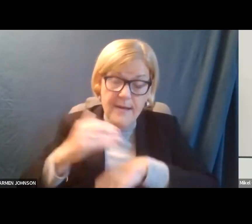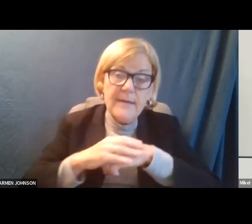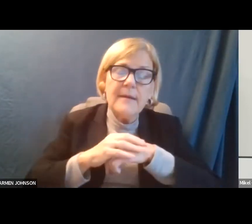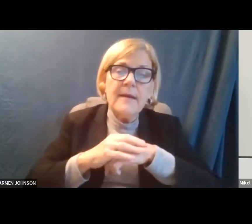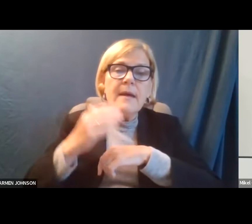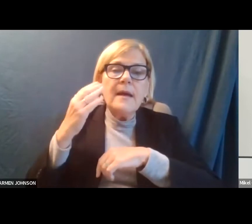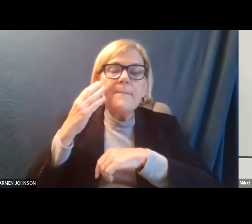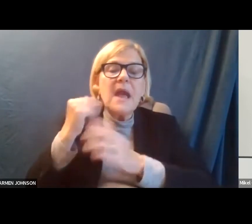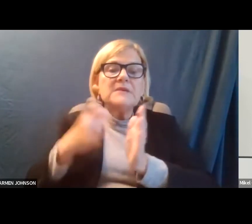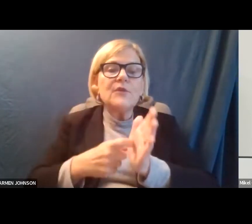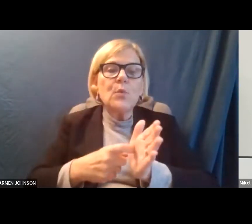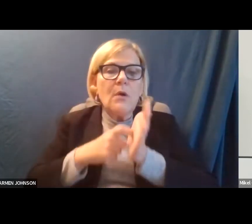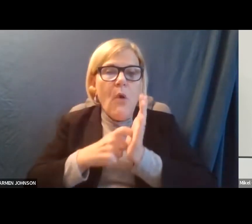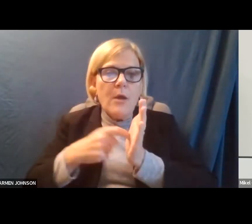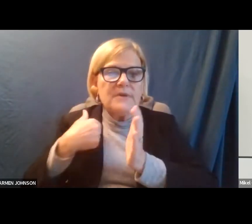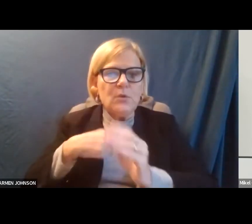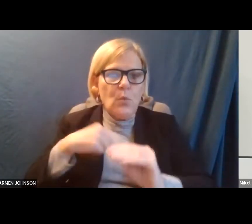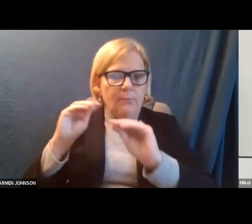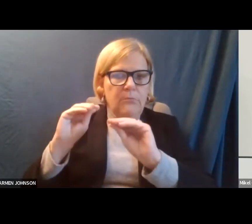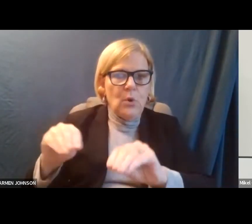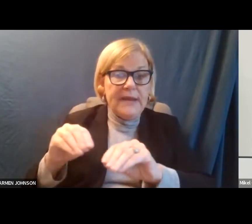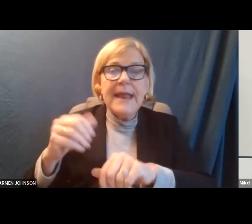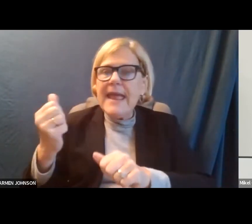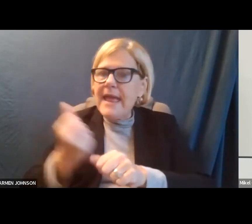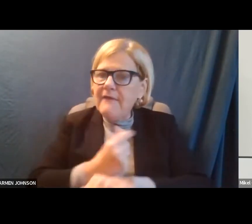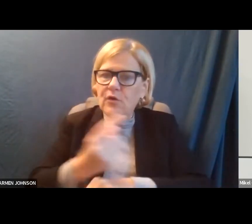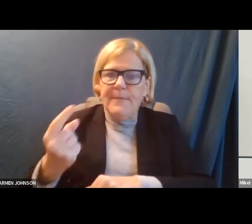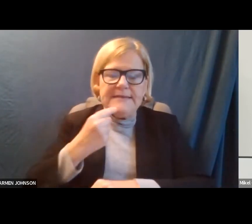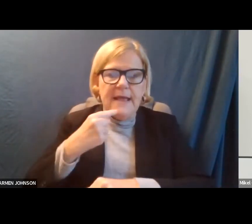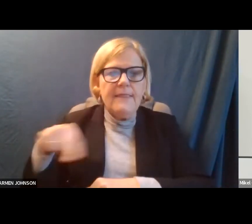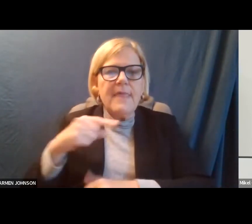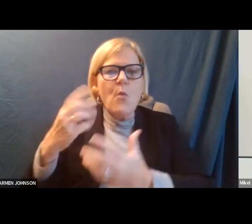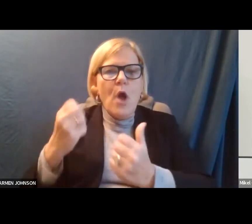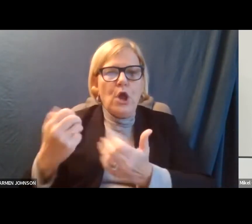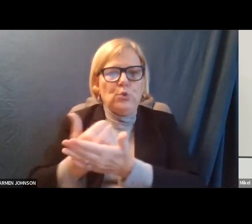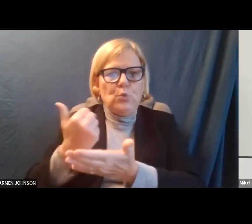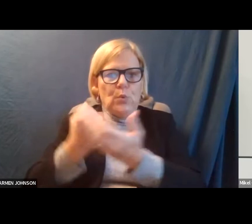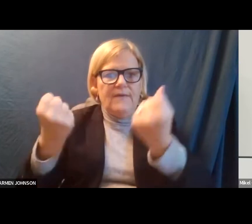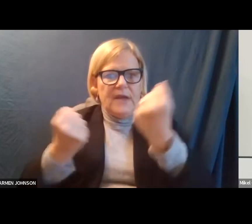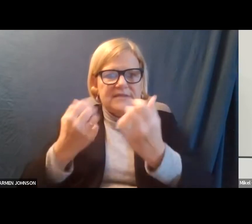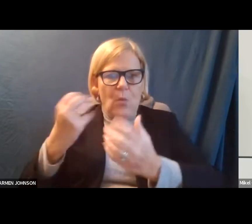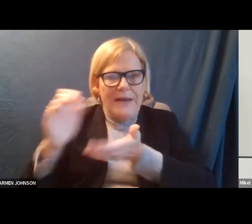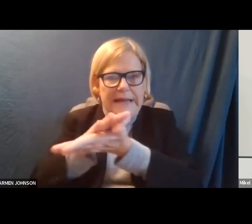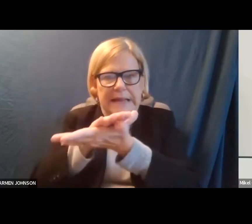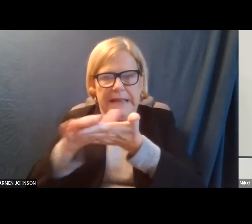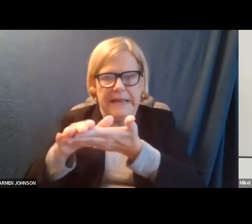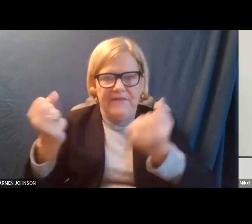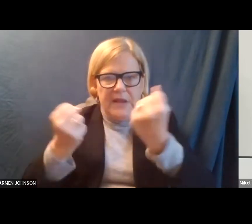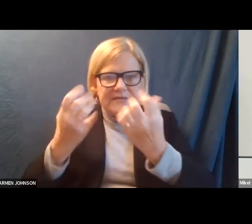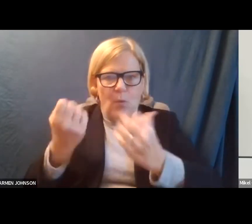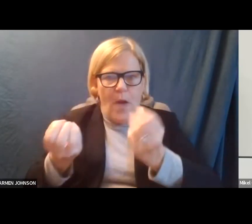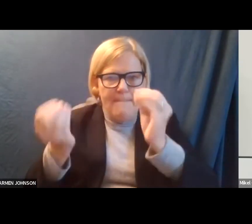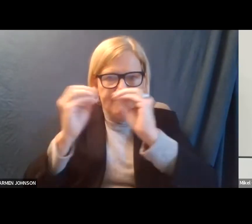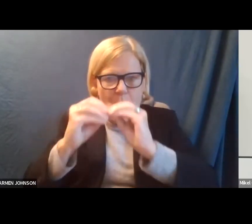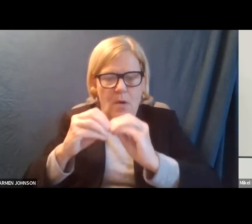of the requirements that we are putting in. Everybody said they want newer vehicles. They want clean vehicles. They want more.